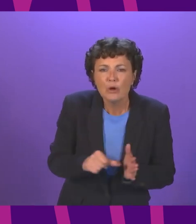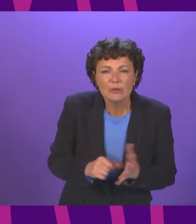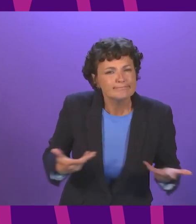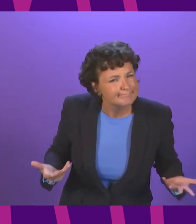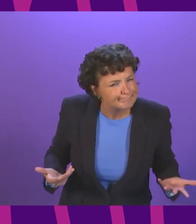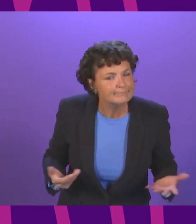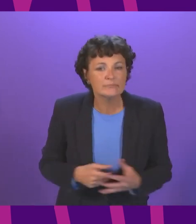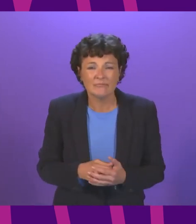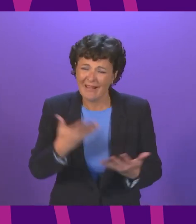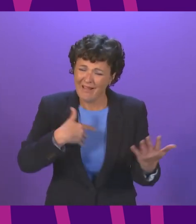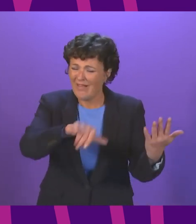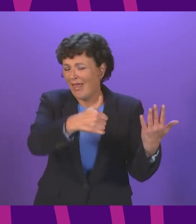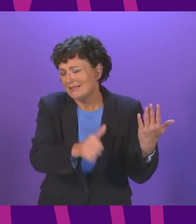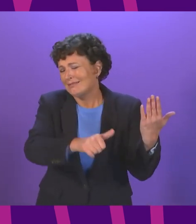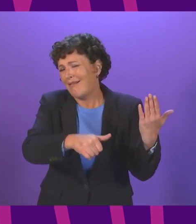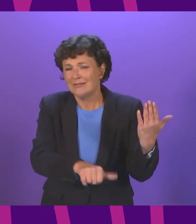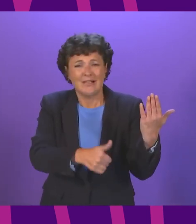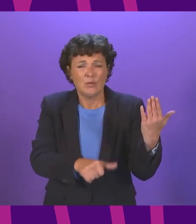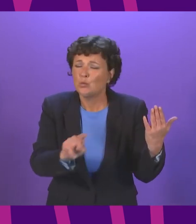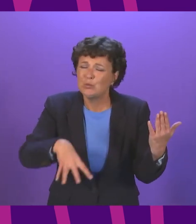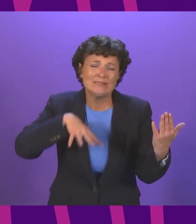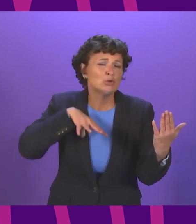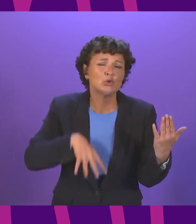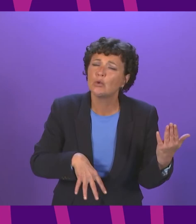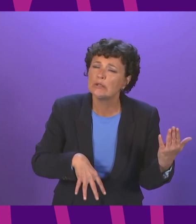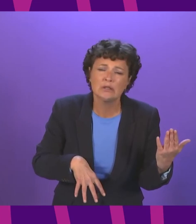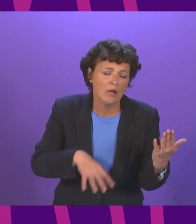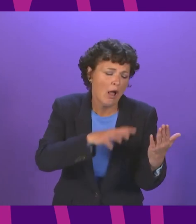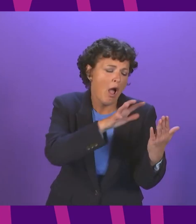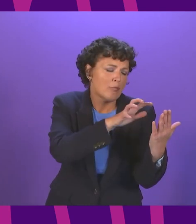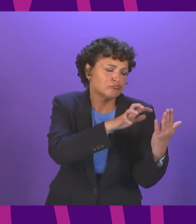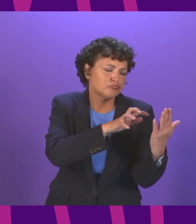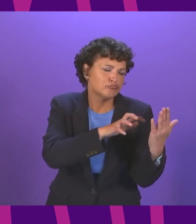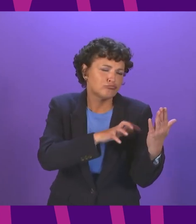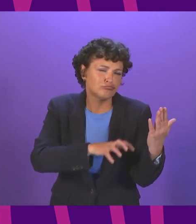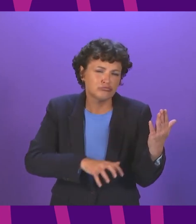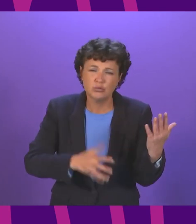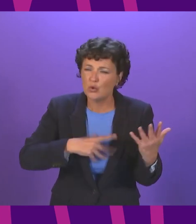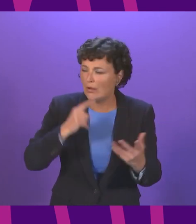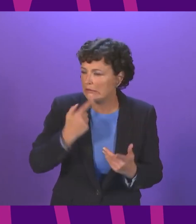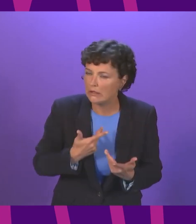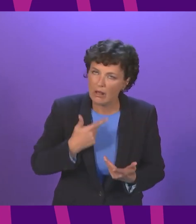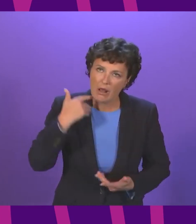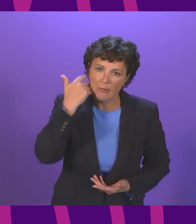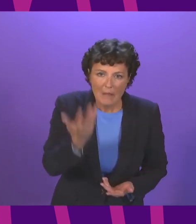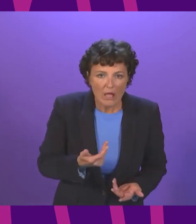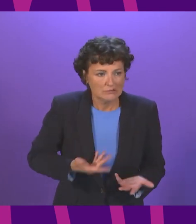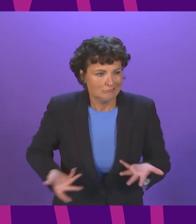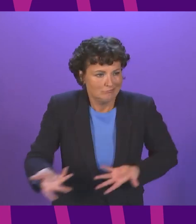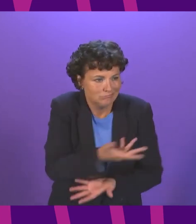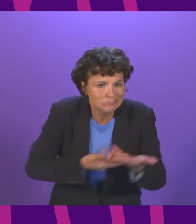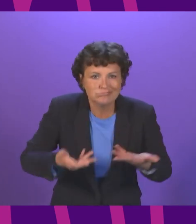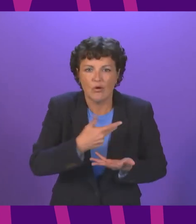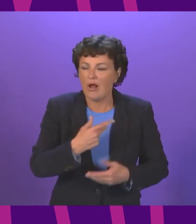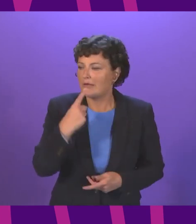the list goes on and on and on we don't need long grass endless consultations on the dual role of the